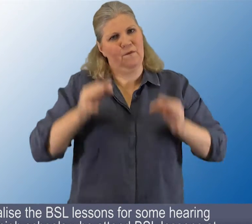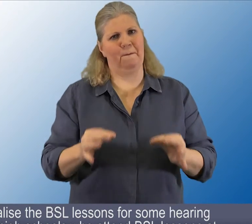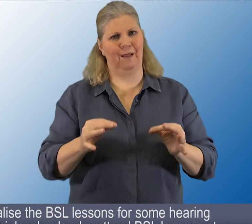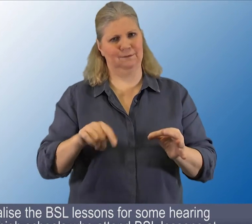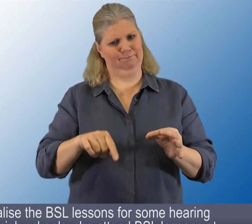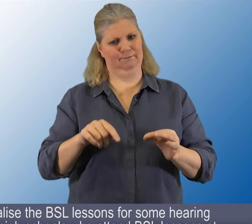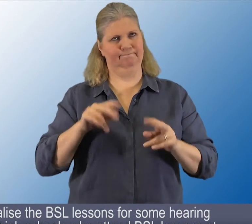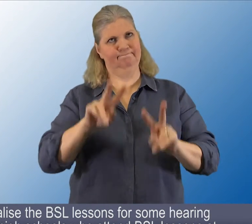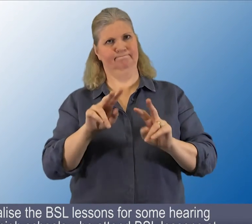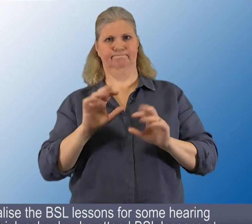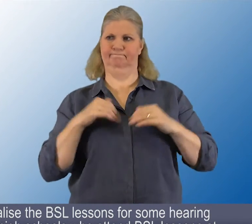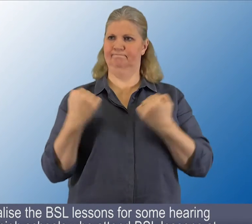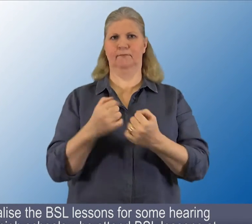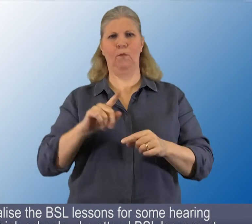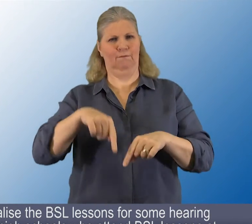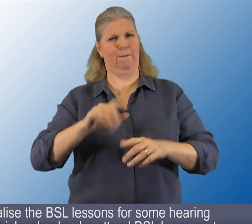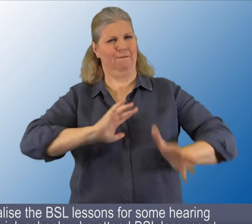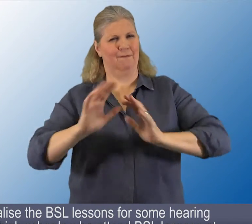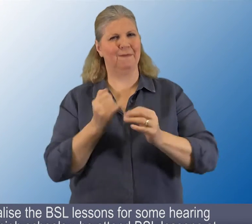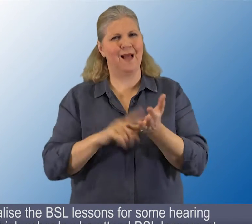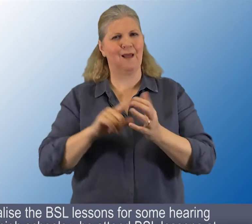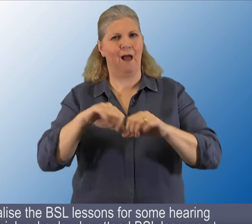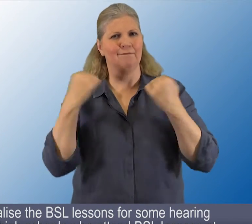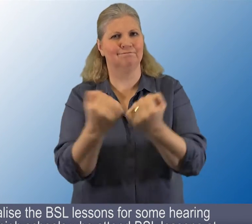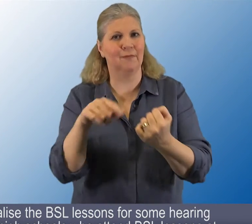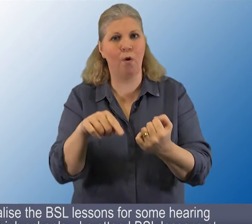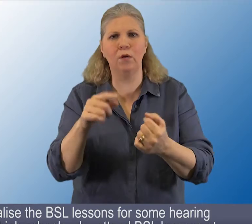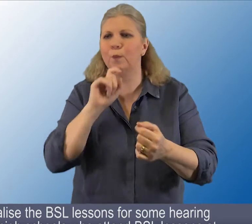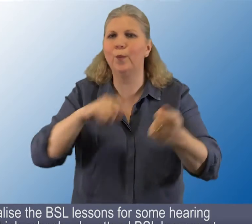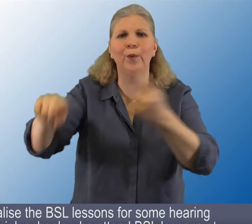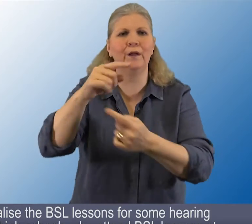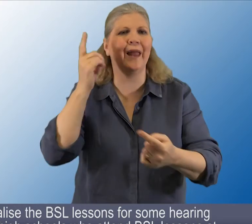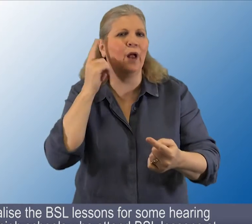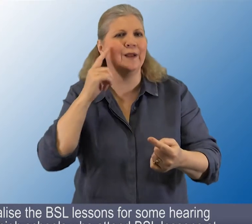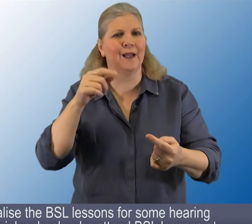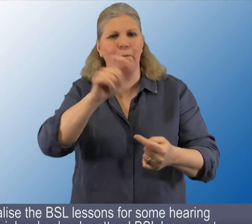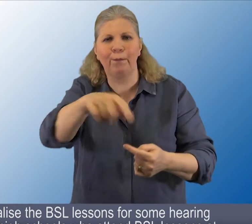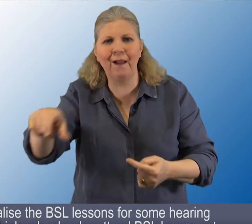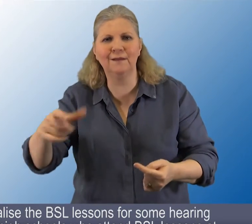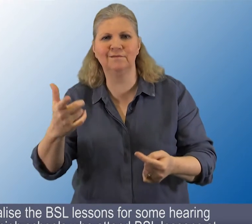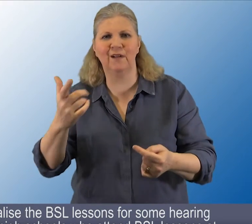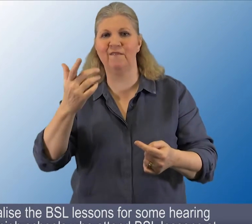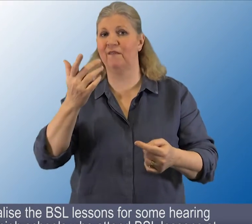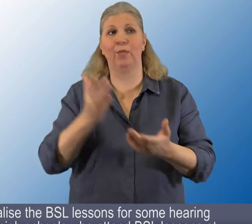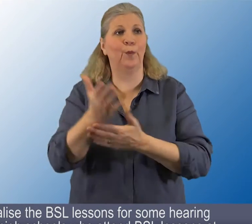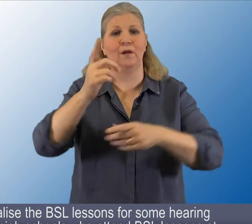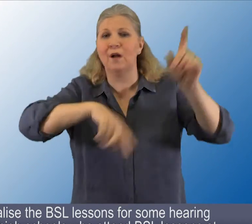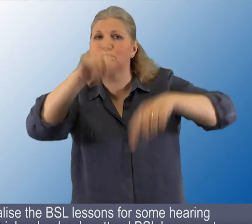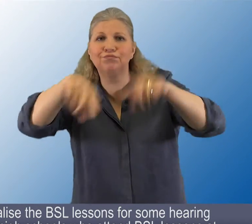Sub-action. Sub Formalise the BSL lessons for some hearing pupils from various high schools who attend BSL lessons at